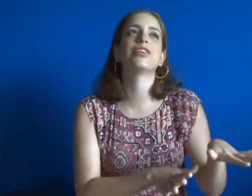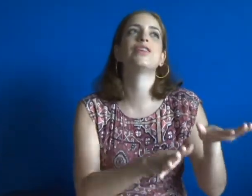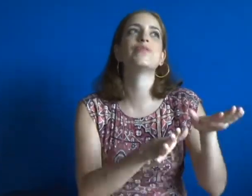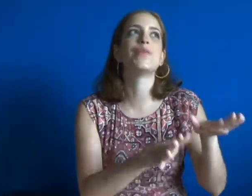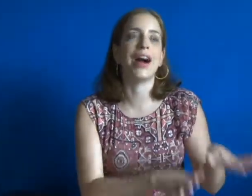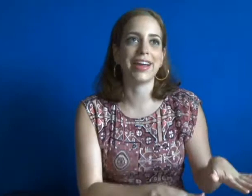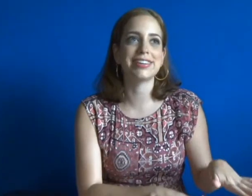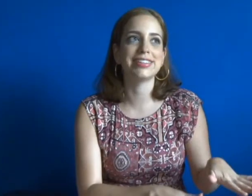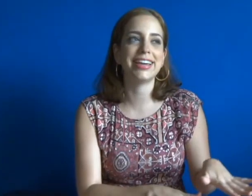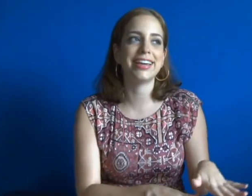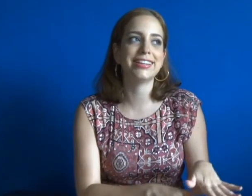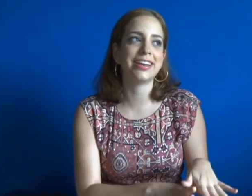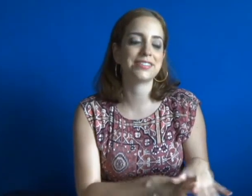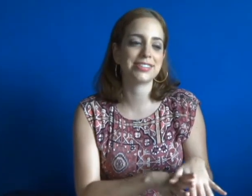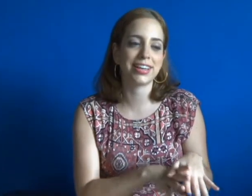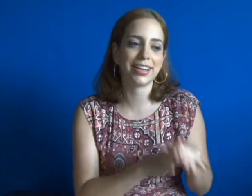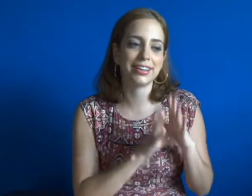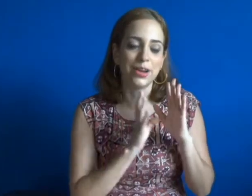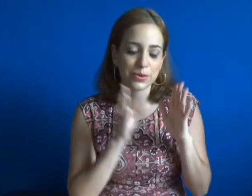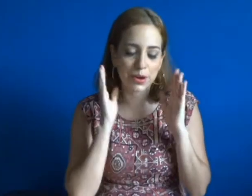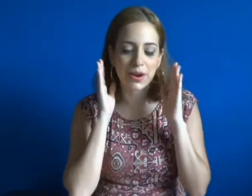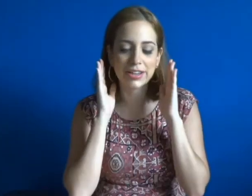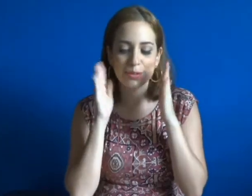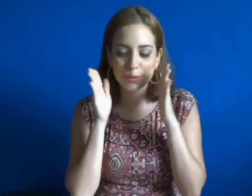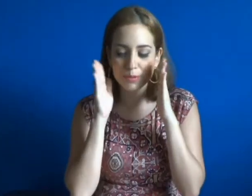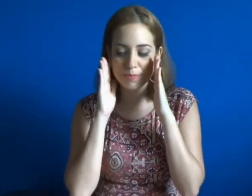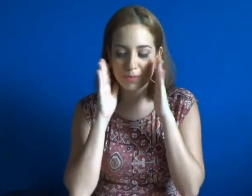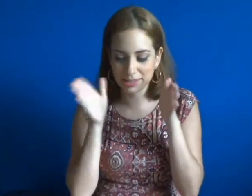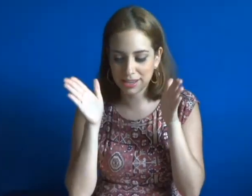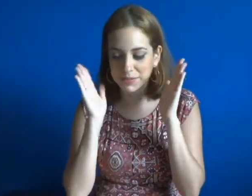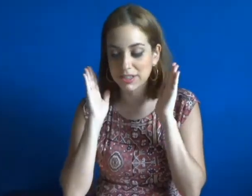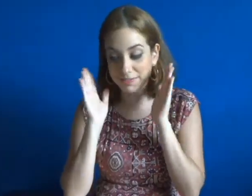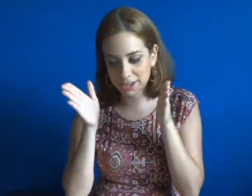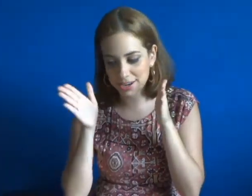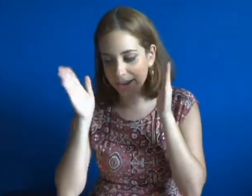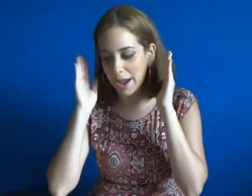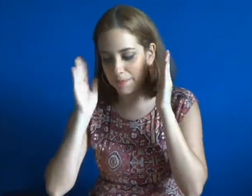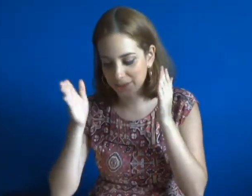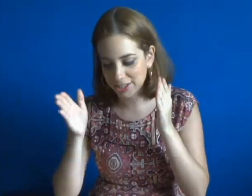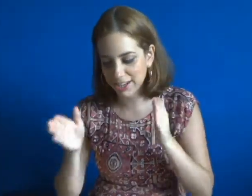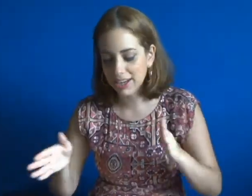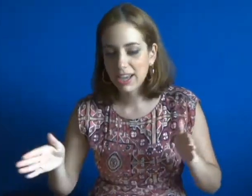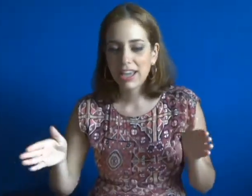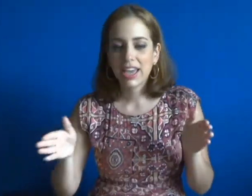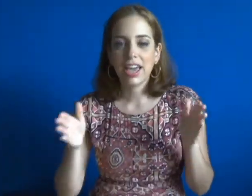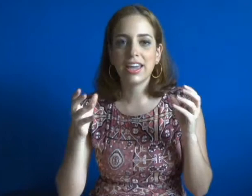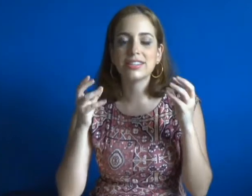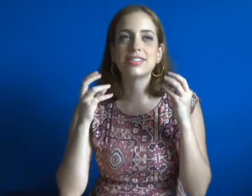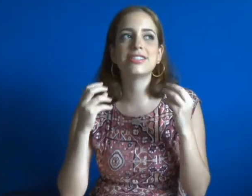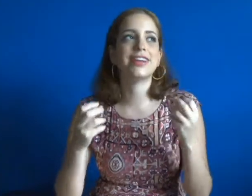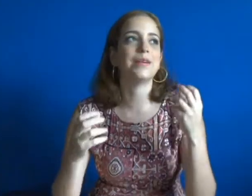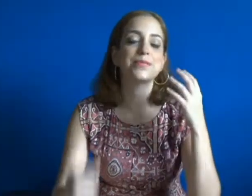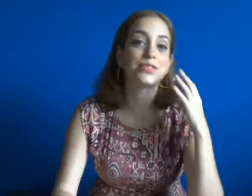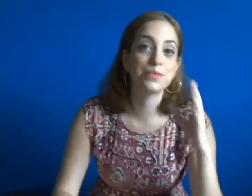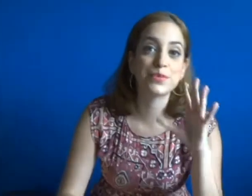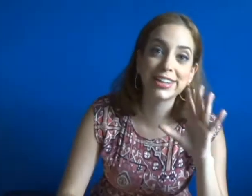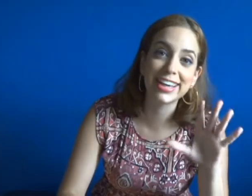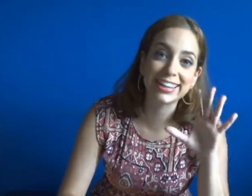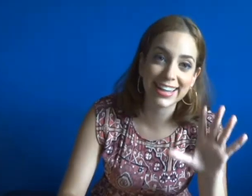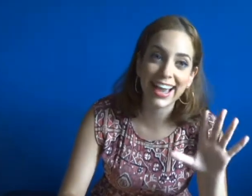book for a while and I was just like, no, no. I told Melissa I was gonna finish it. I'm finishing it. And I'm really